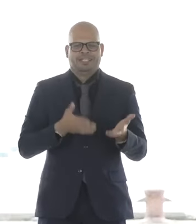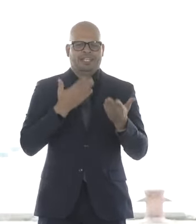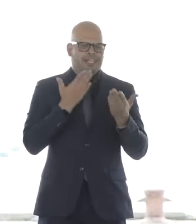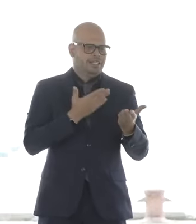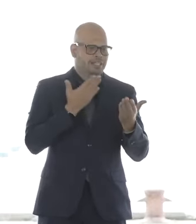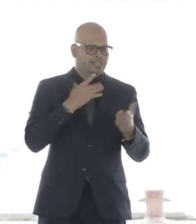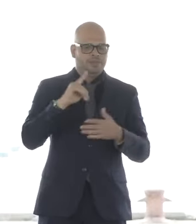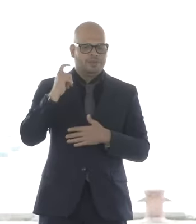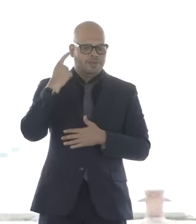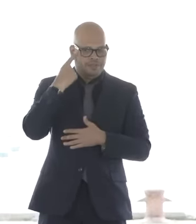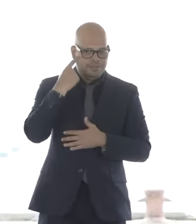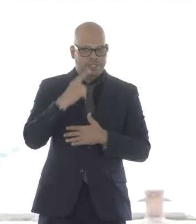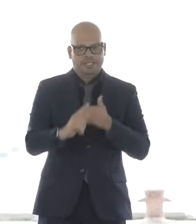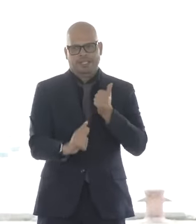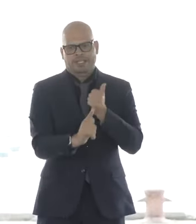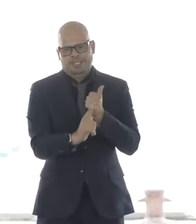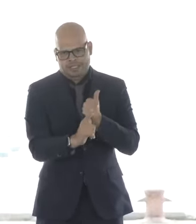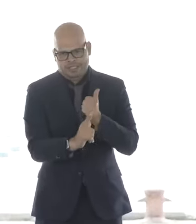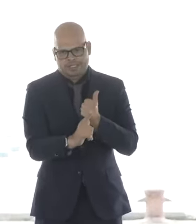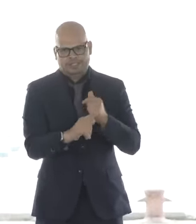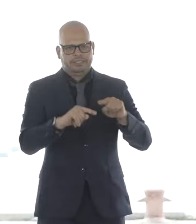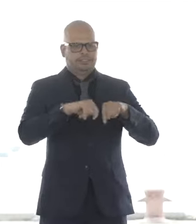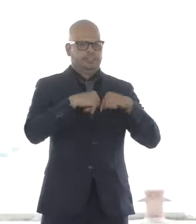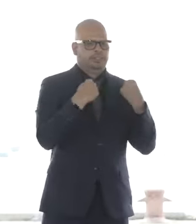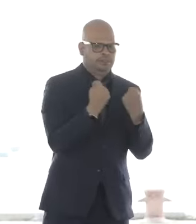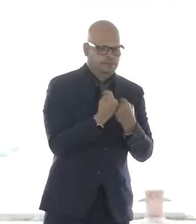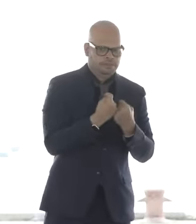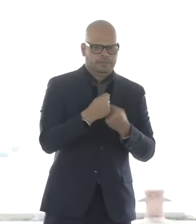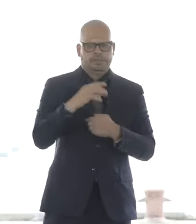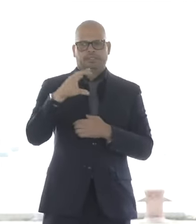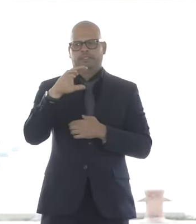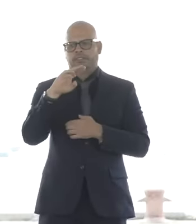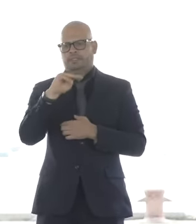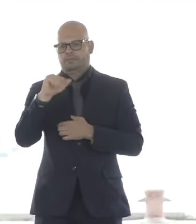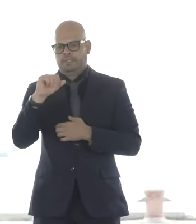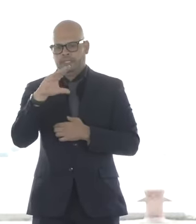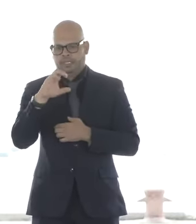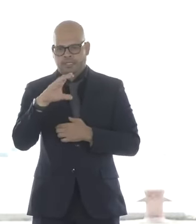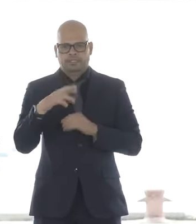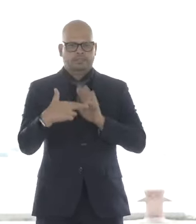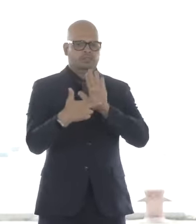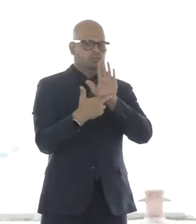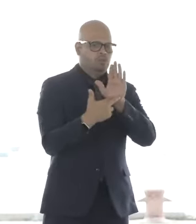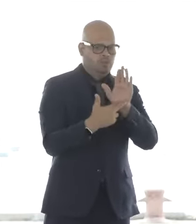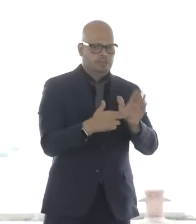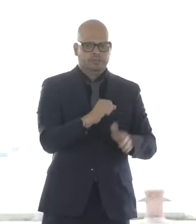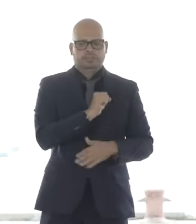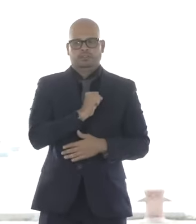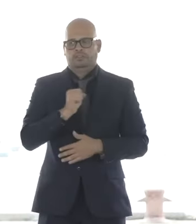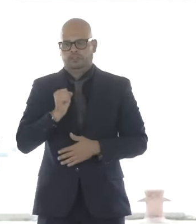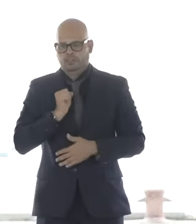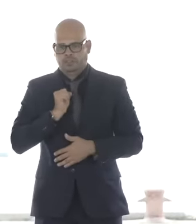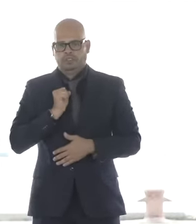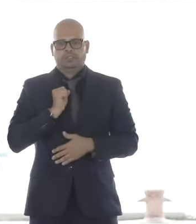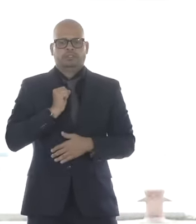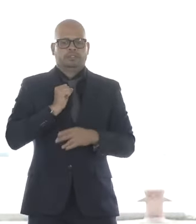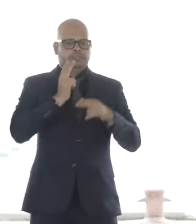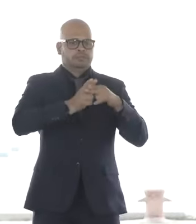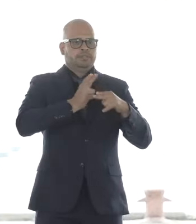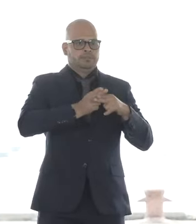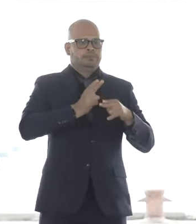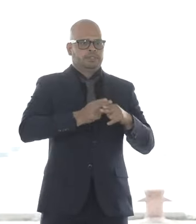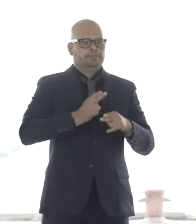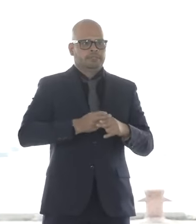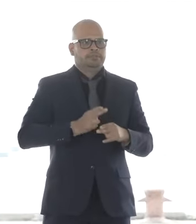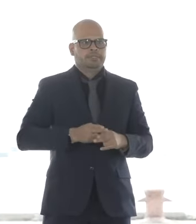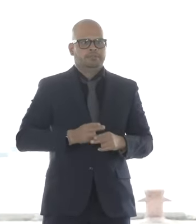and the team at MassCEC, as well as Senator Lovely, Representative Cruz, Representative Armini, and all the members of the